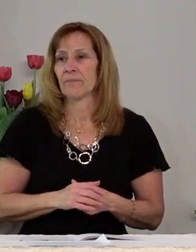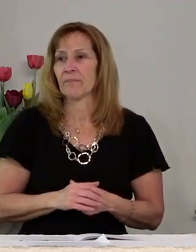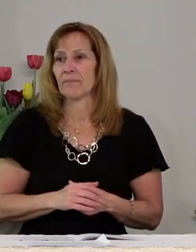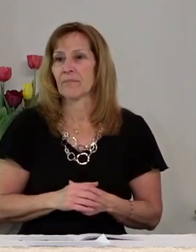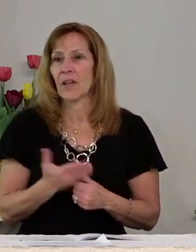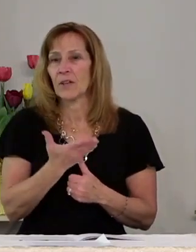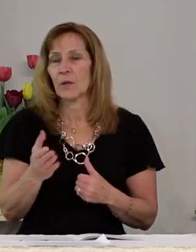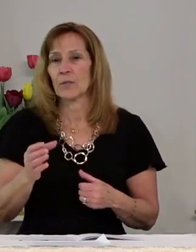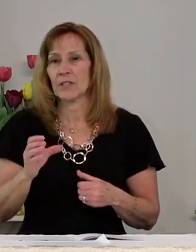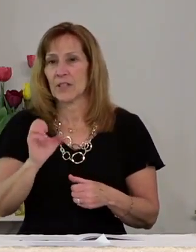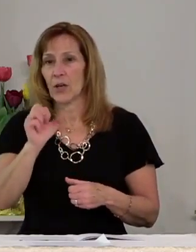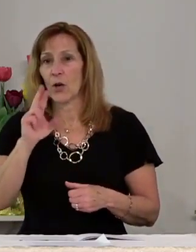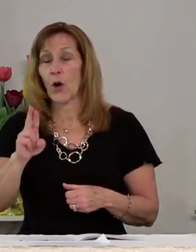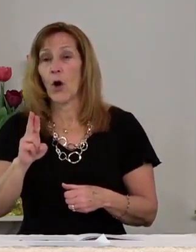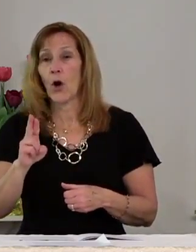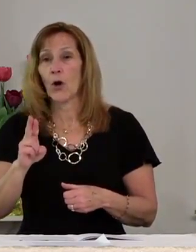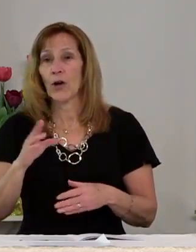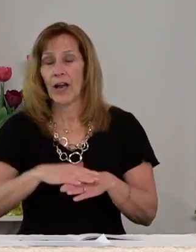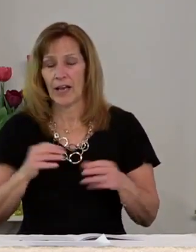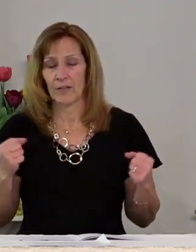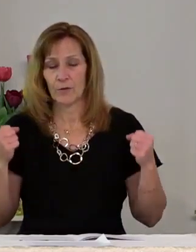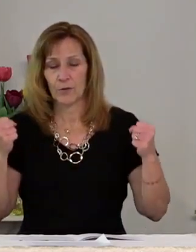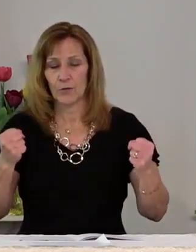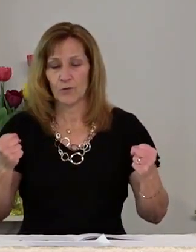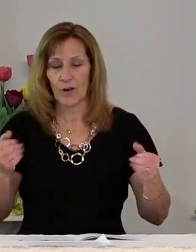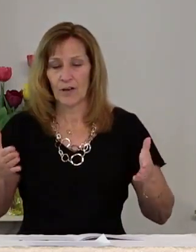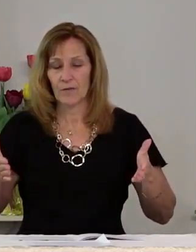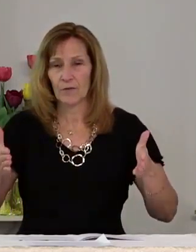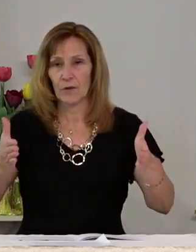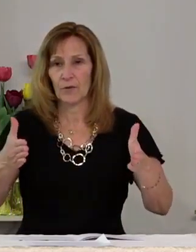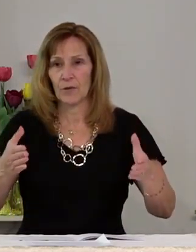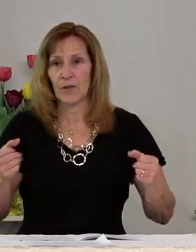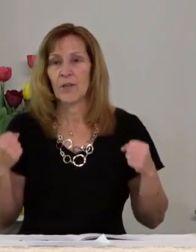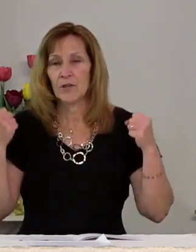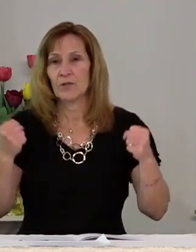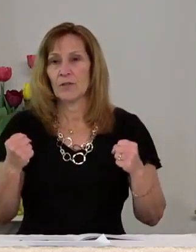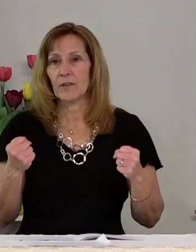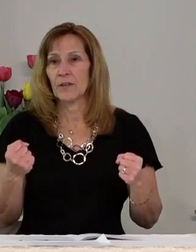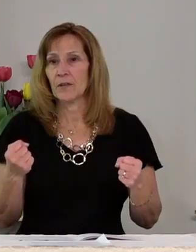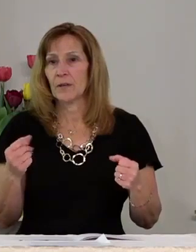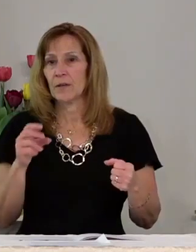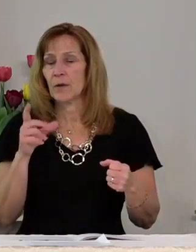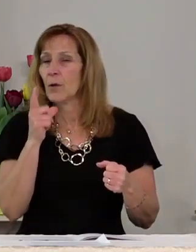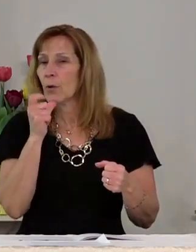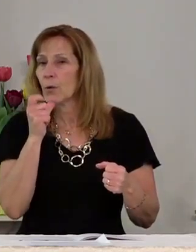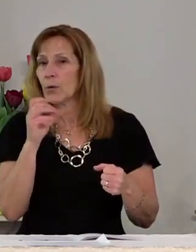there was a car at the drive-in driven by the Easter Bunny